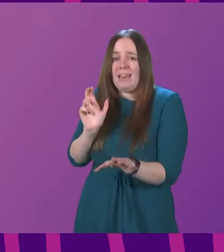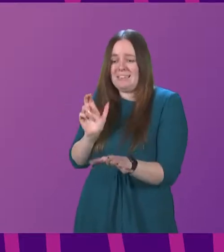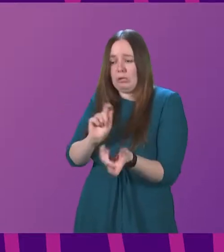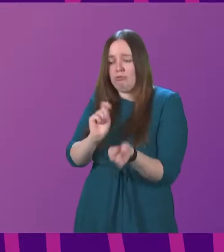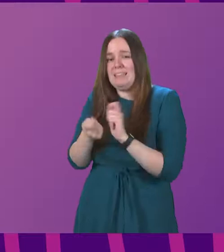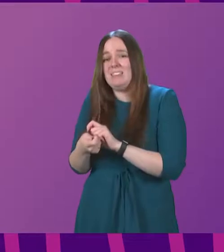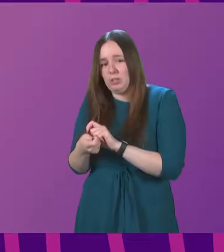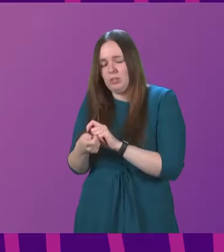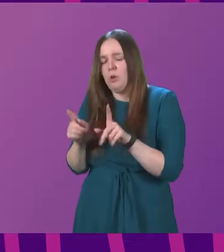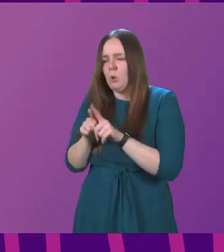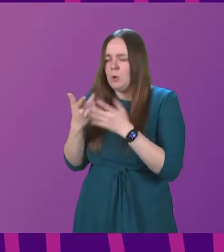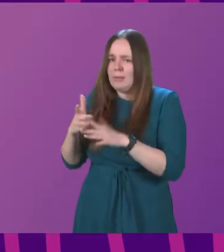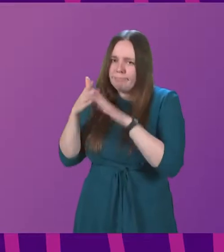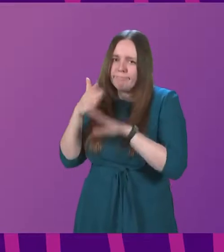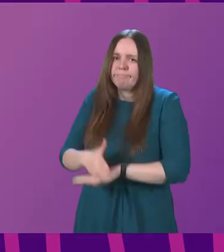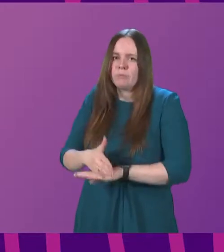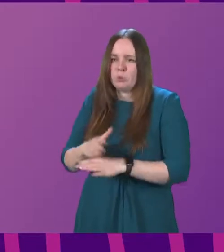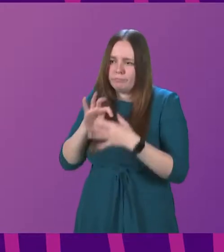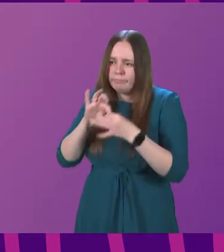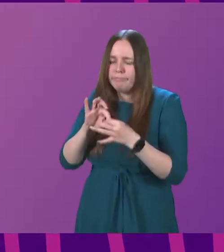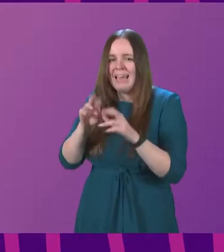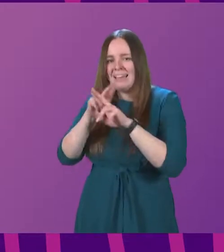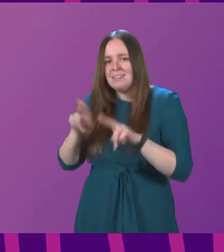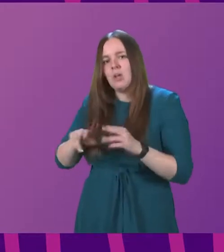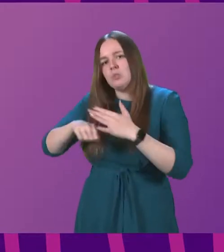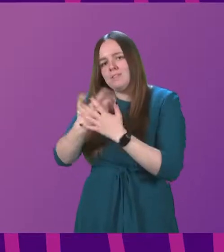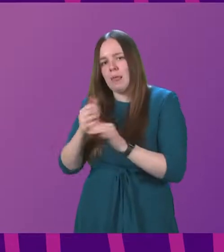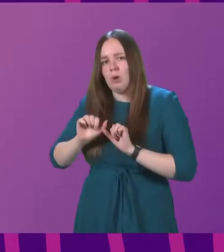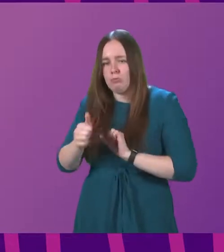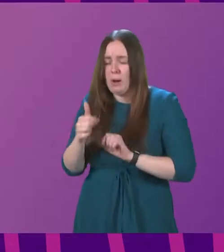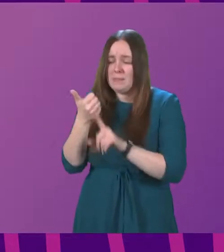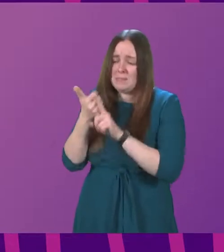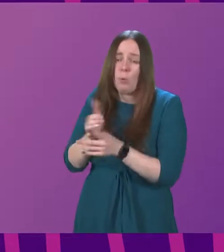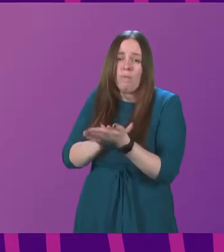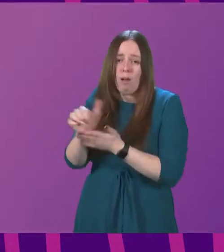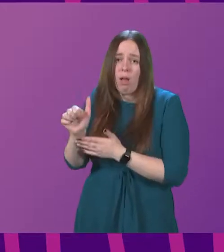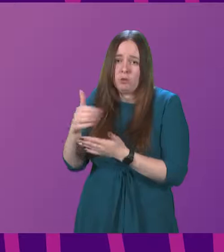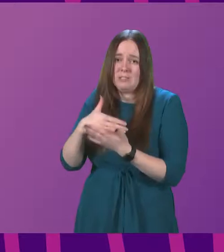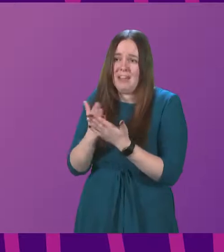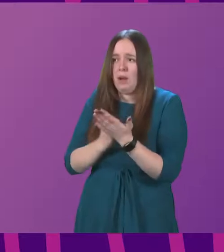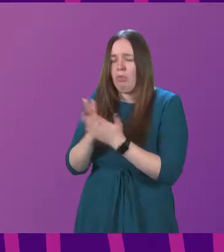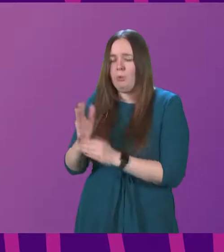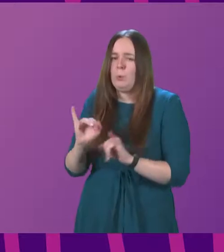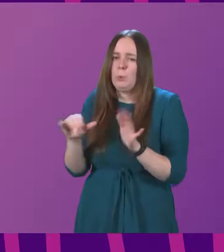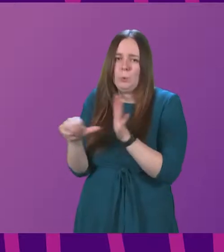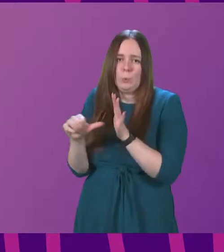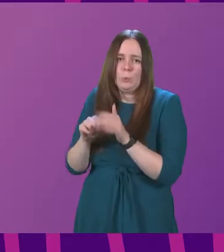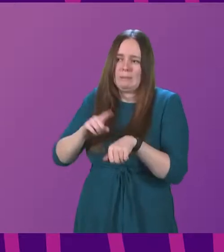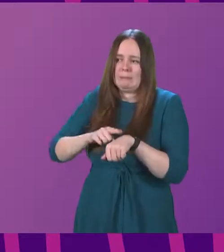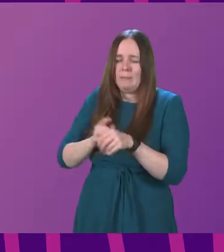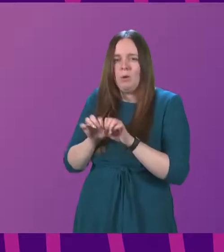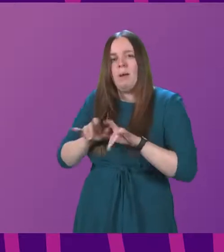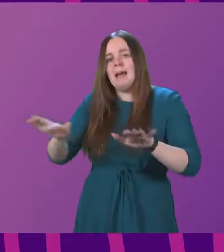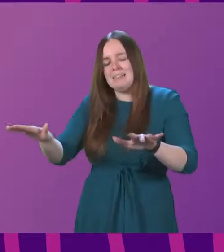She has also worked to maintain our international development programmes and to support the culture sector during the unprecedented challenges of the pandemic.